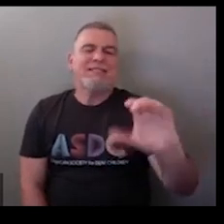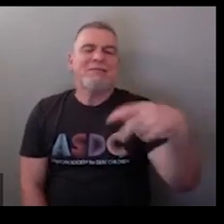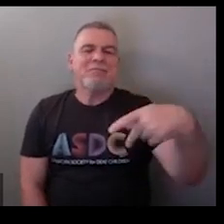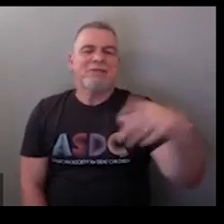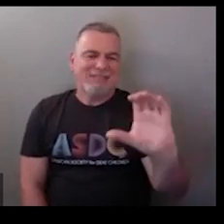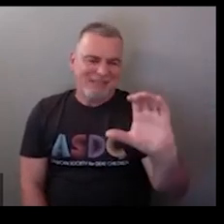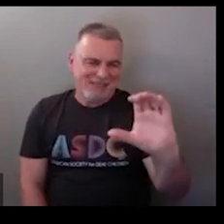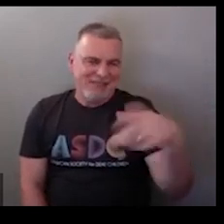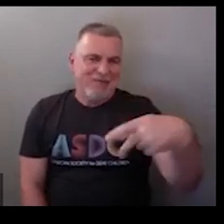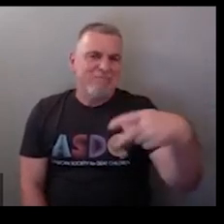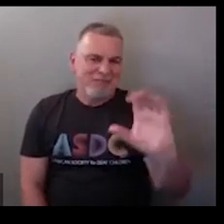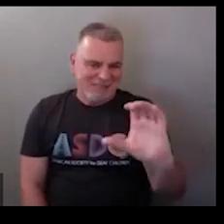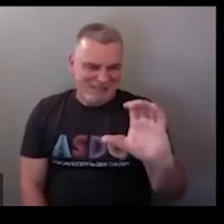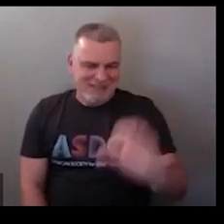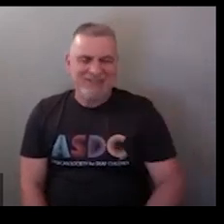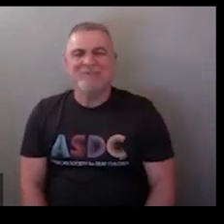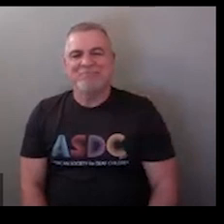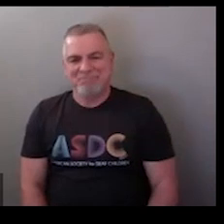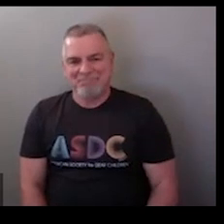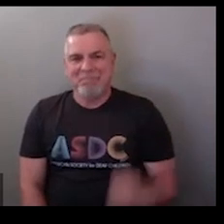pc versus a mac